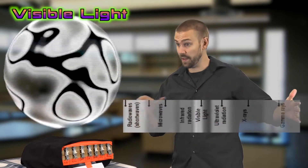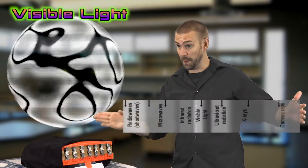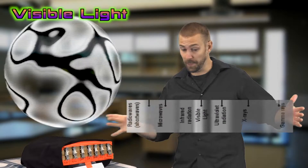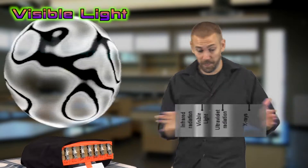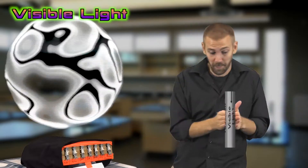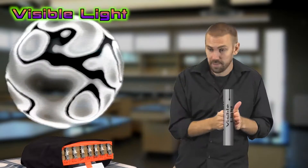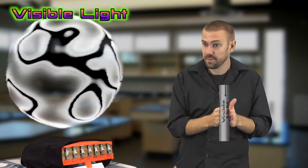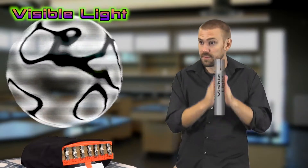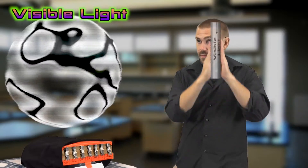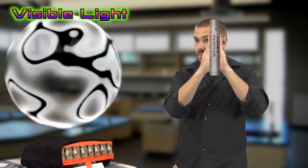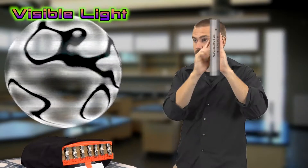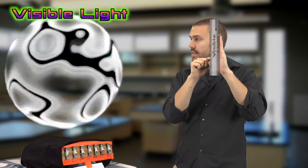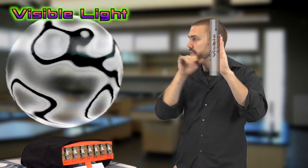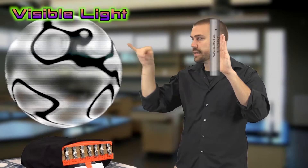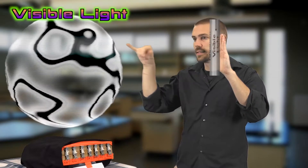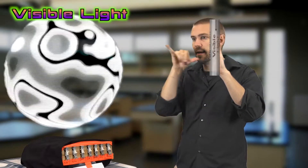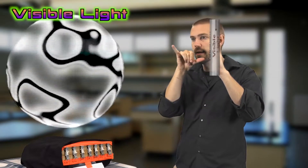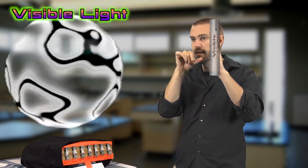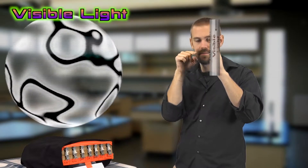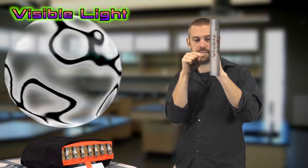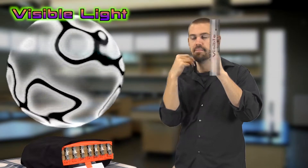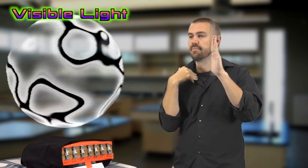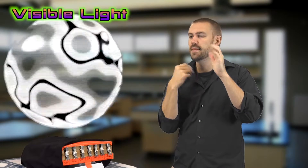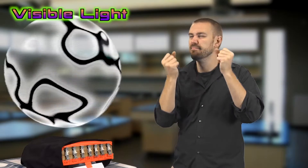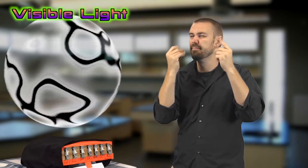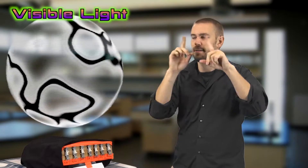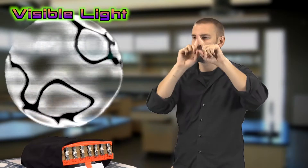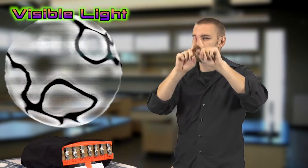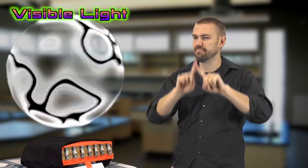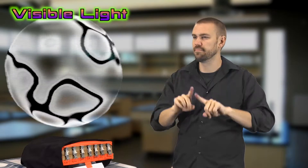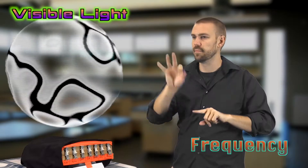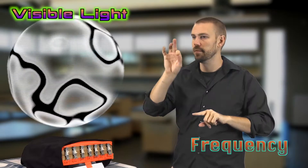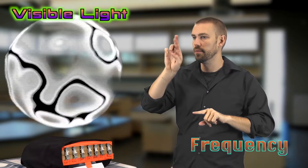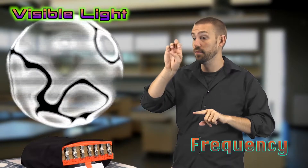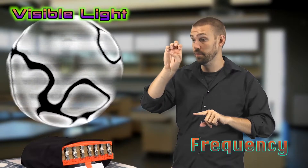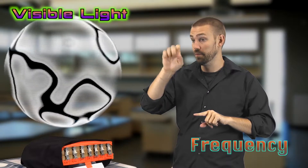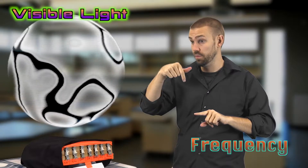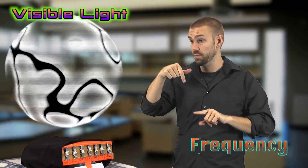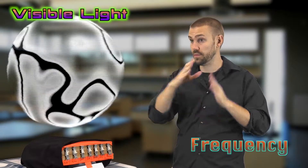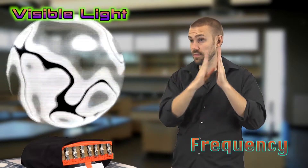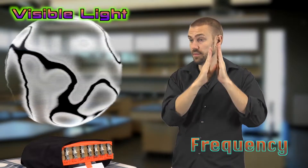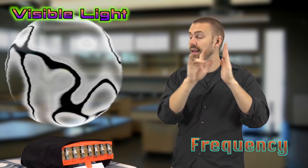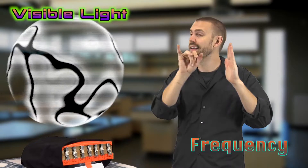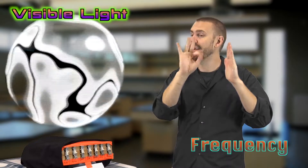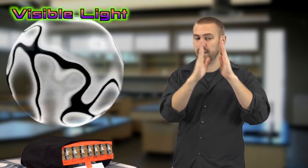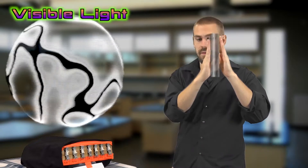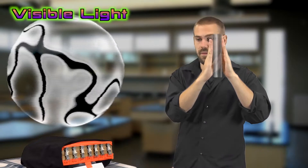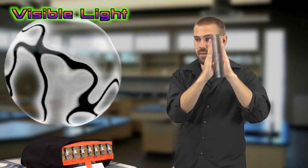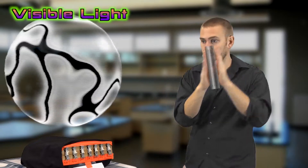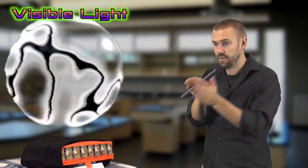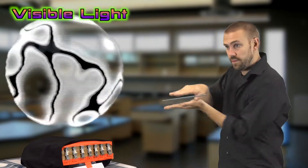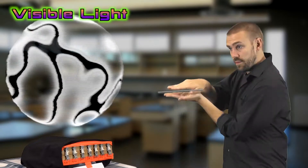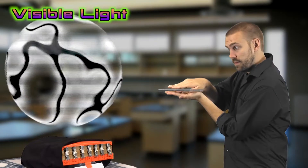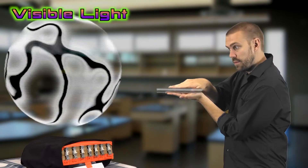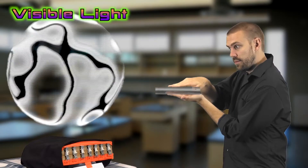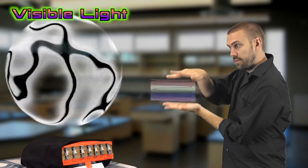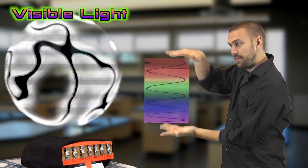that we refer to, that small portion is what we can see. Now, in there is a bunch of frequencies. If you look